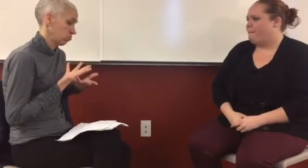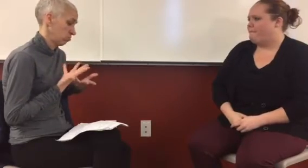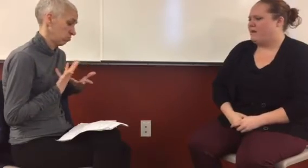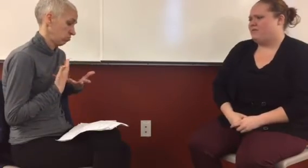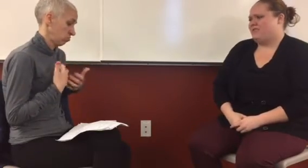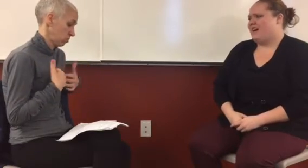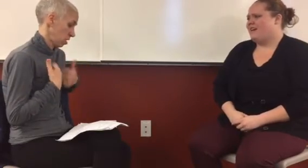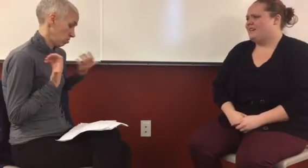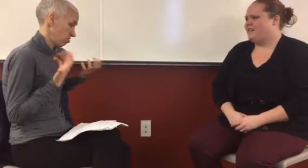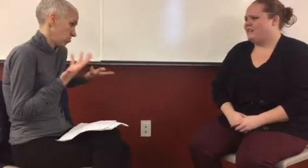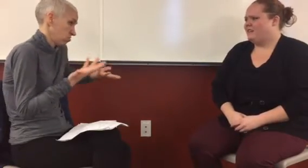I was sad. Uh,